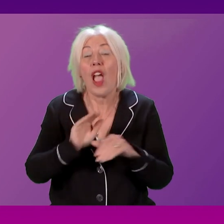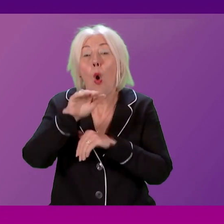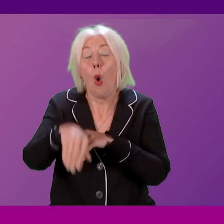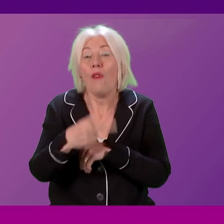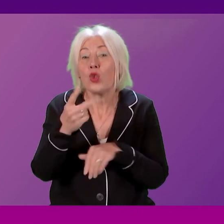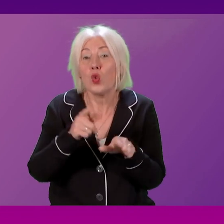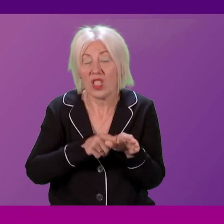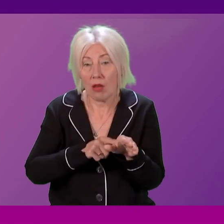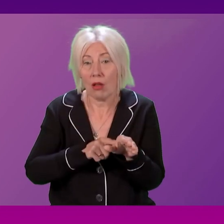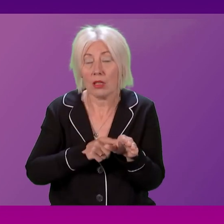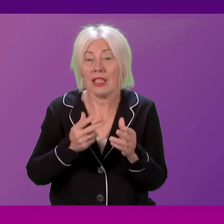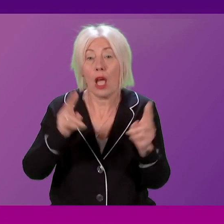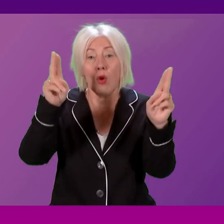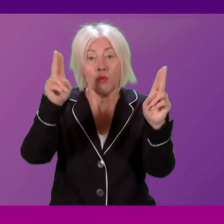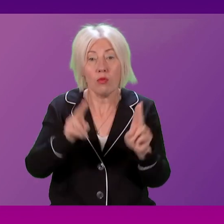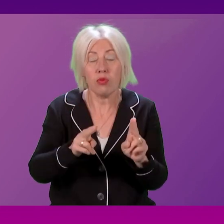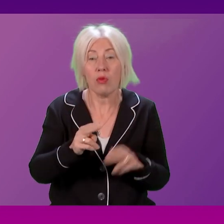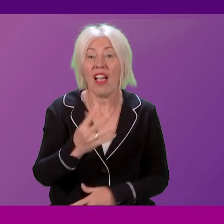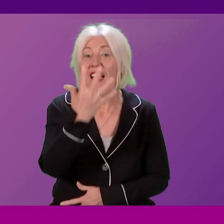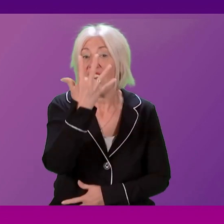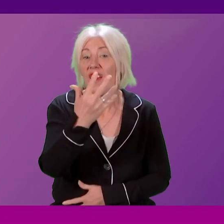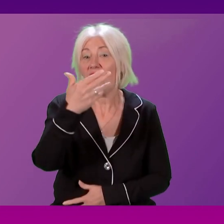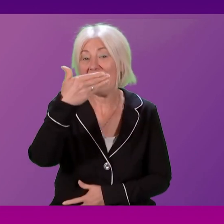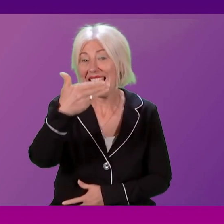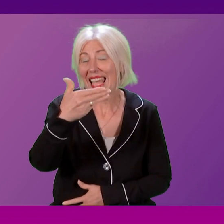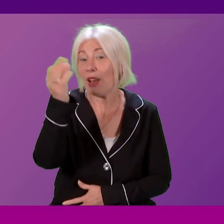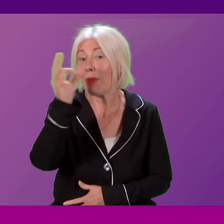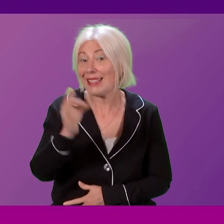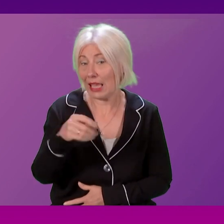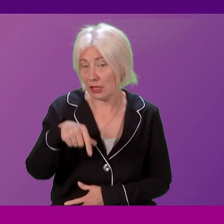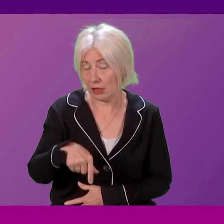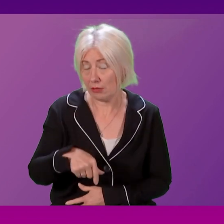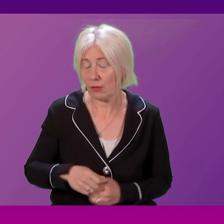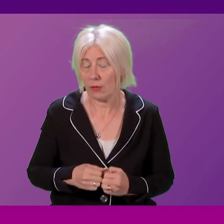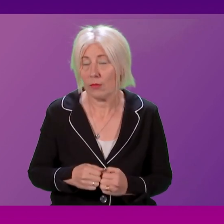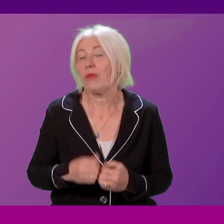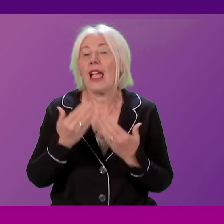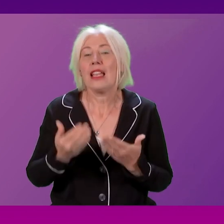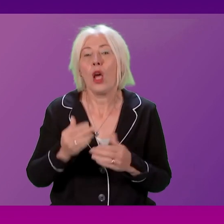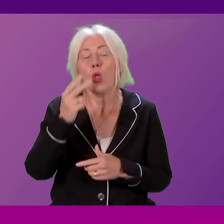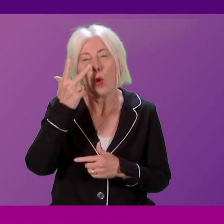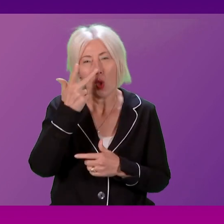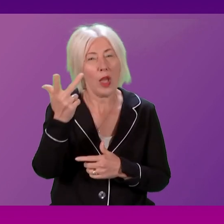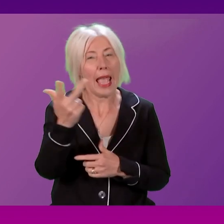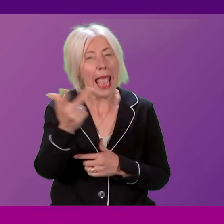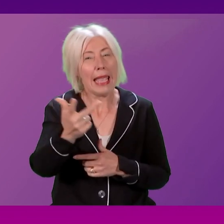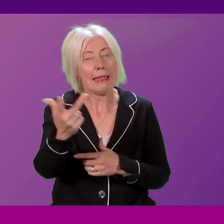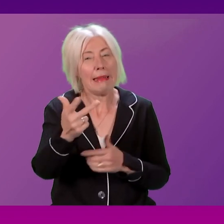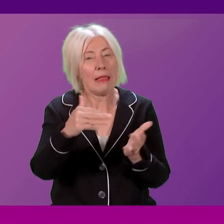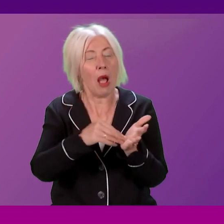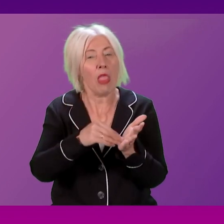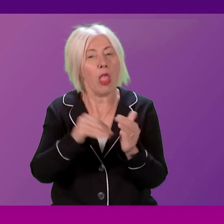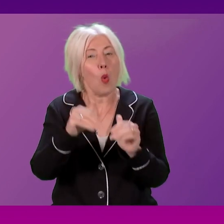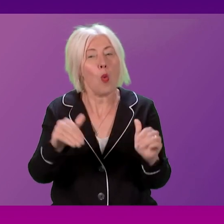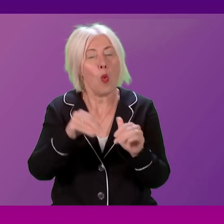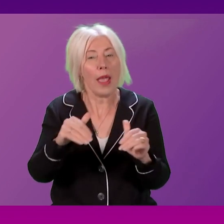outpatient appointment is down 59% in Scotland. When we look at the 18-month wait, it's reduced